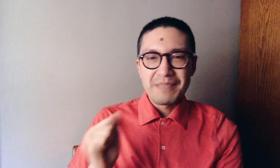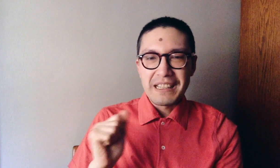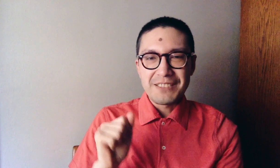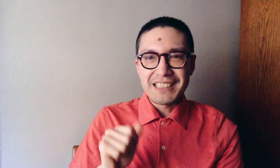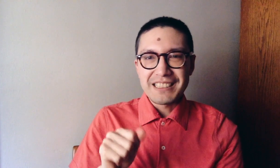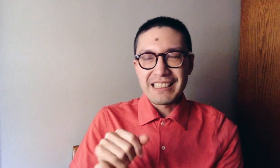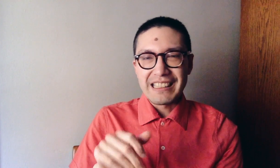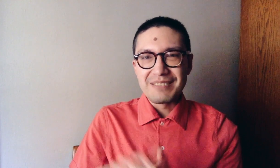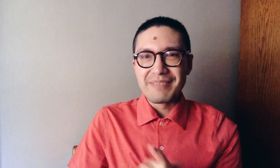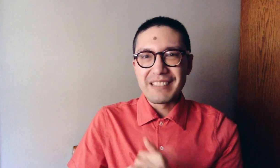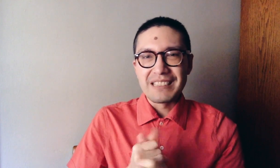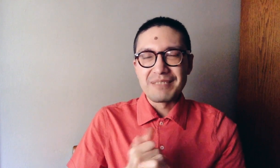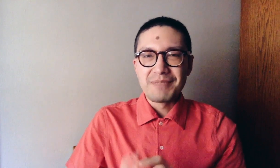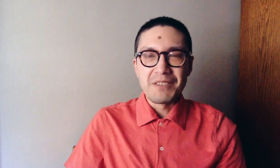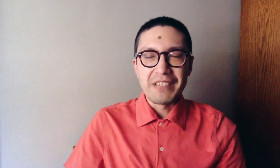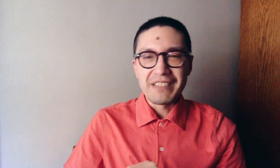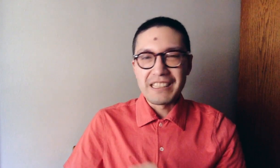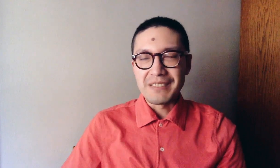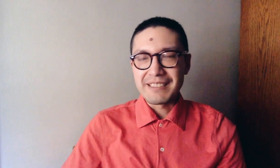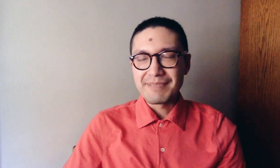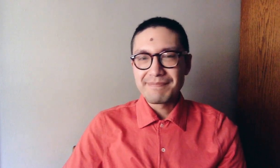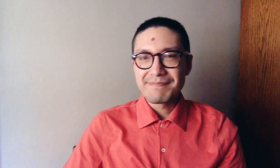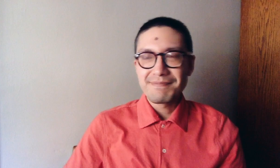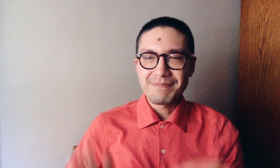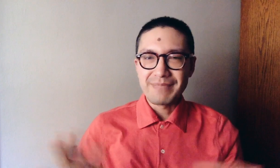thanks for watching again and hope you have a nice week. Bye.